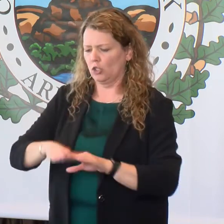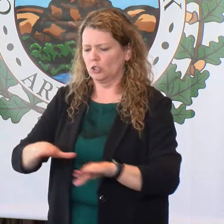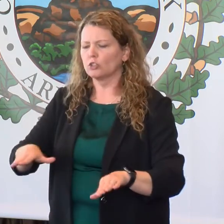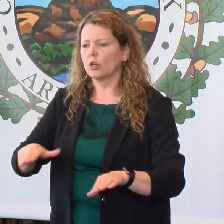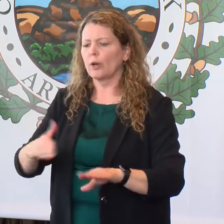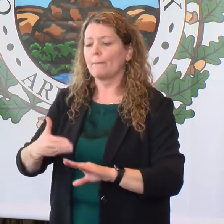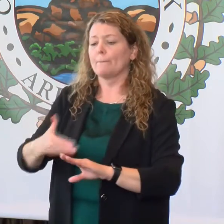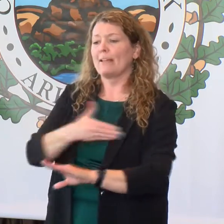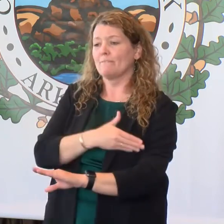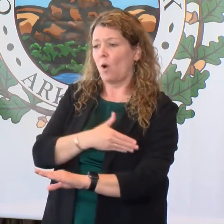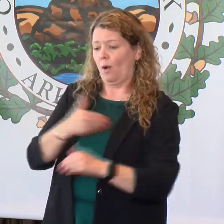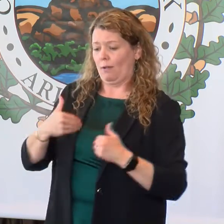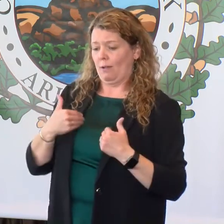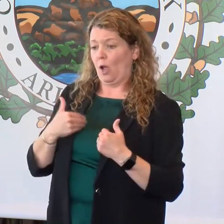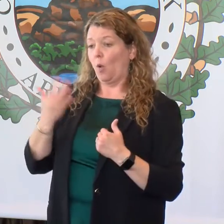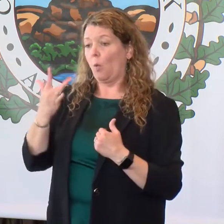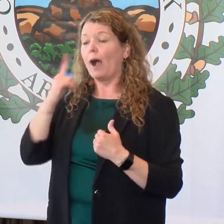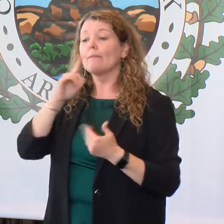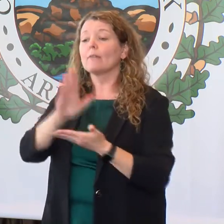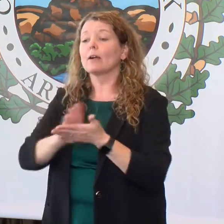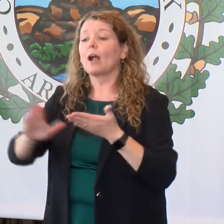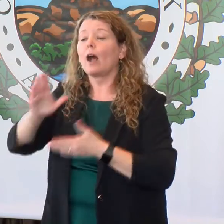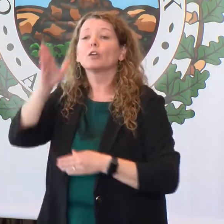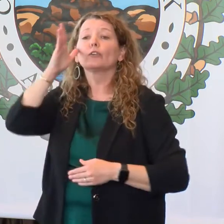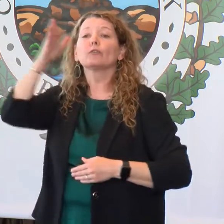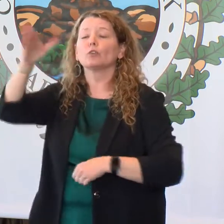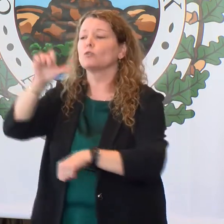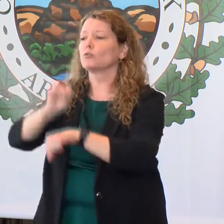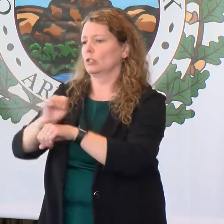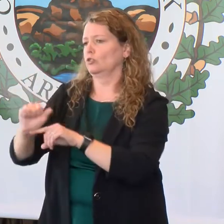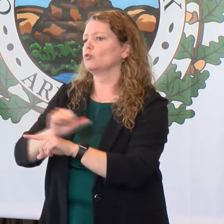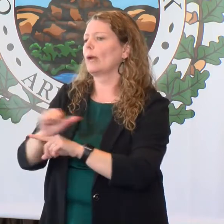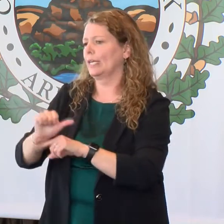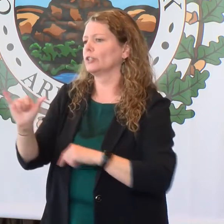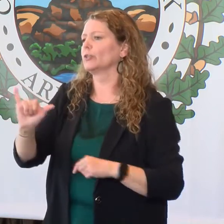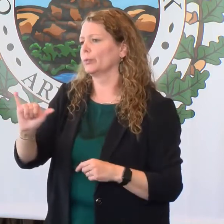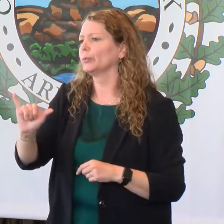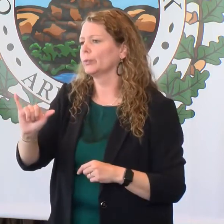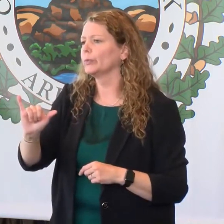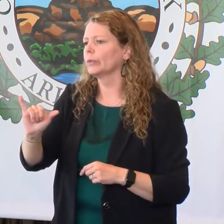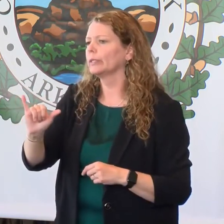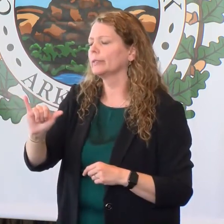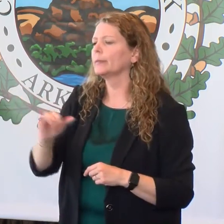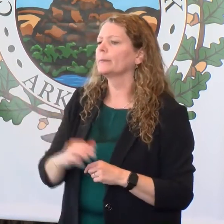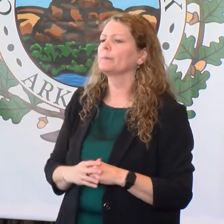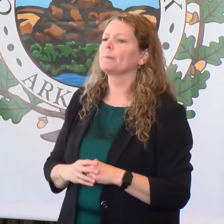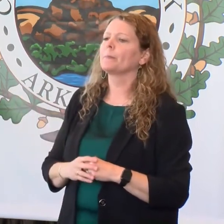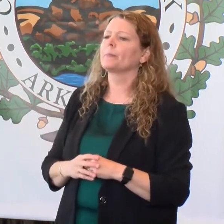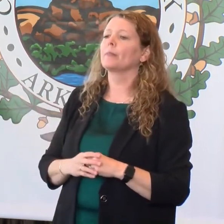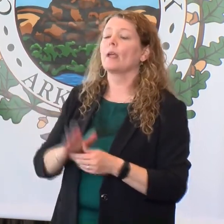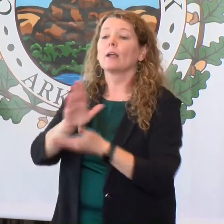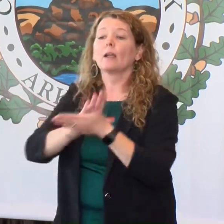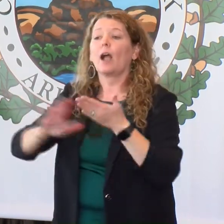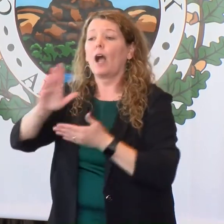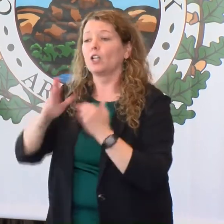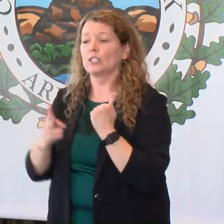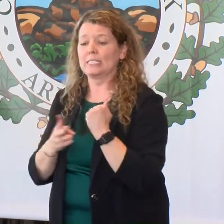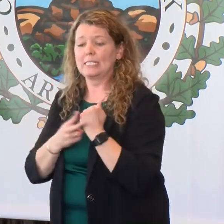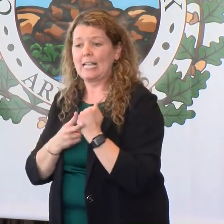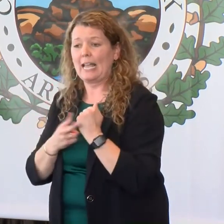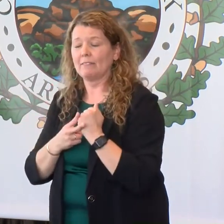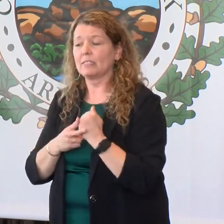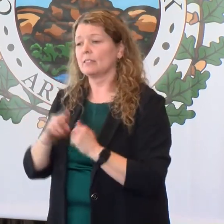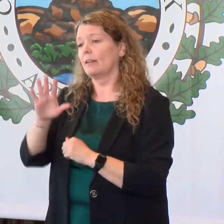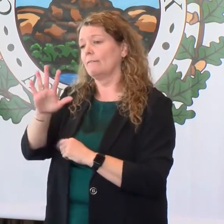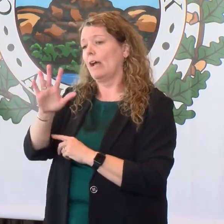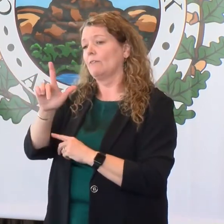lives for their college and career training later on. And so a college savings account, specifically a